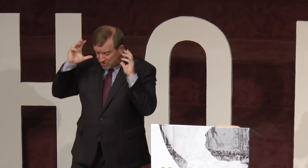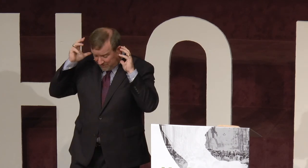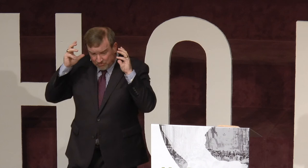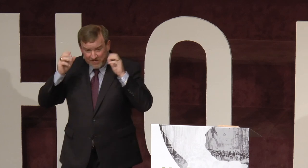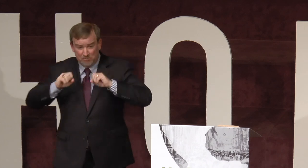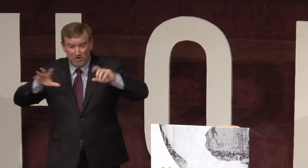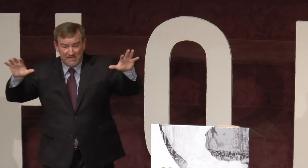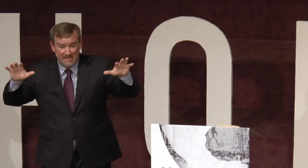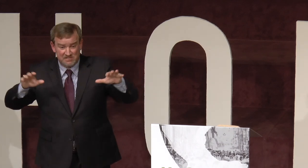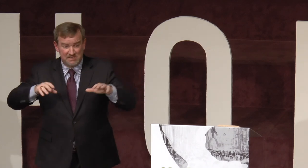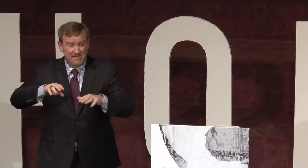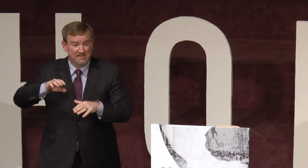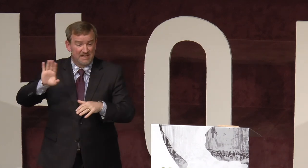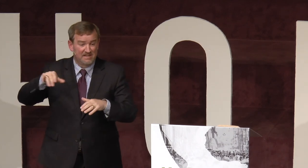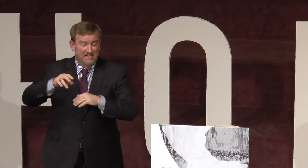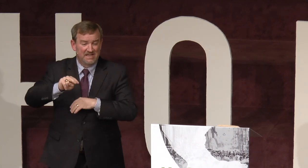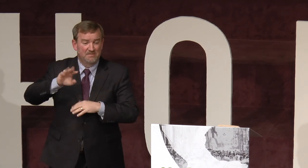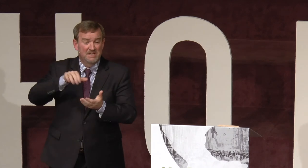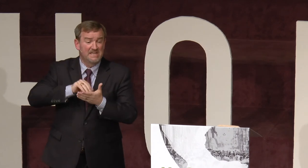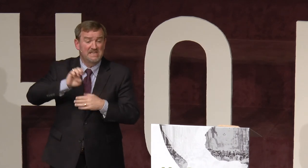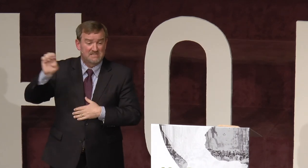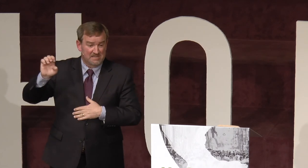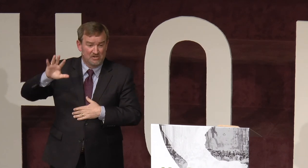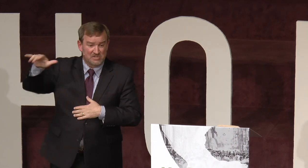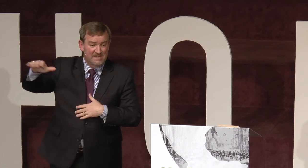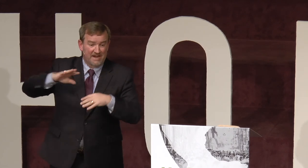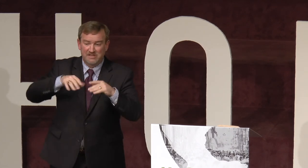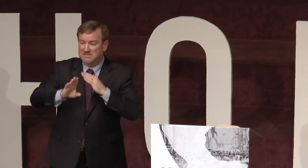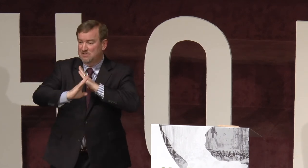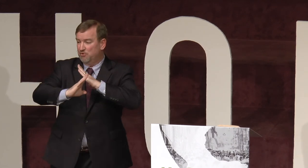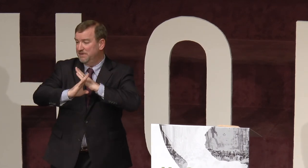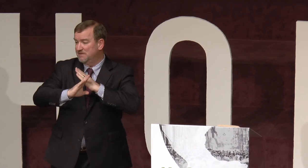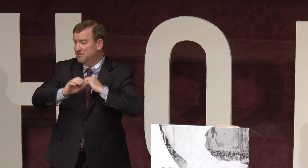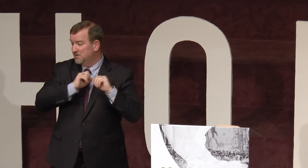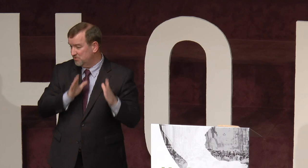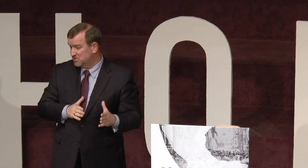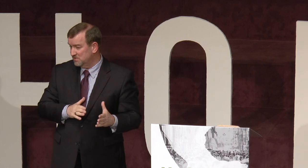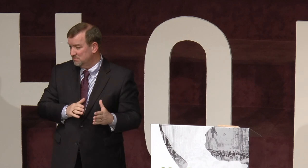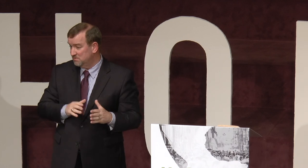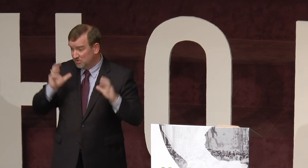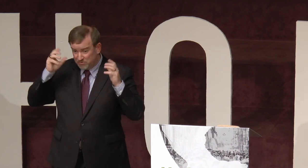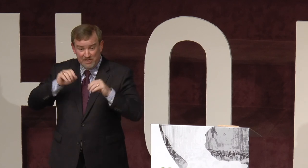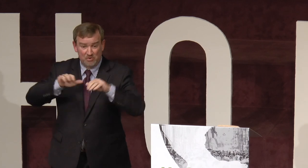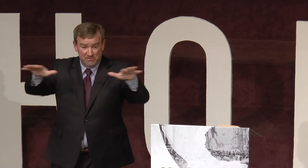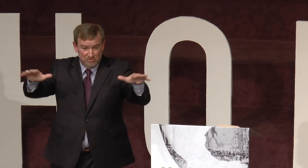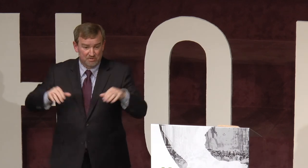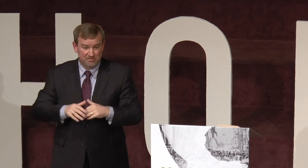you can have a radio broadcast in the Middle East that goes into areas that it's forbidden to be a Christian. You know, the radio waves will go through.